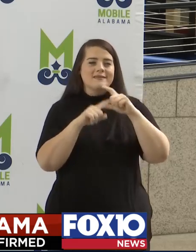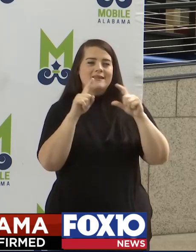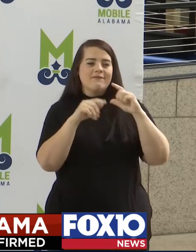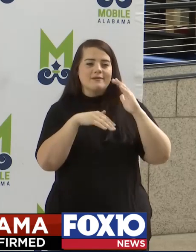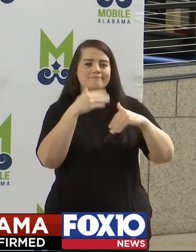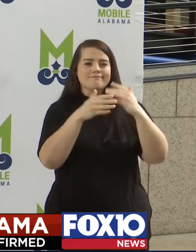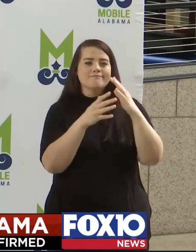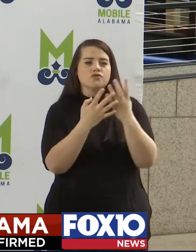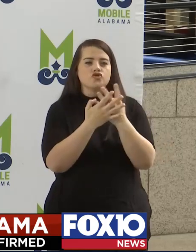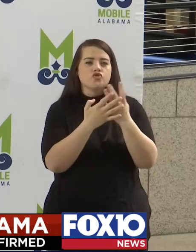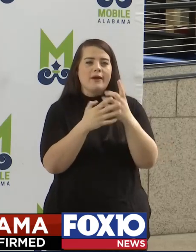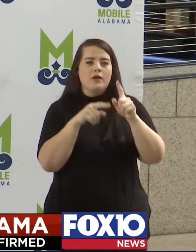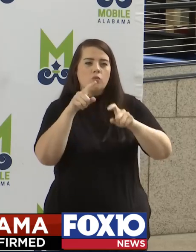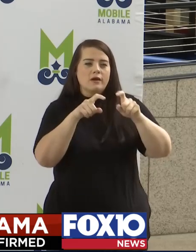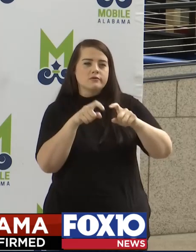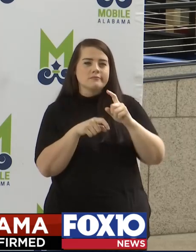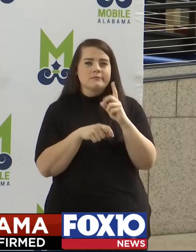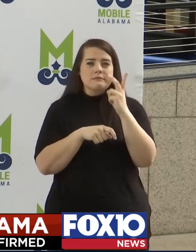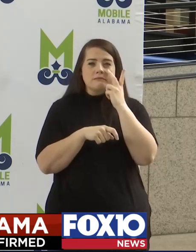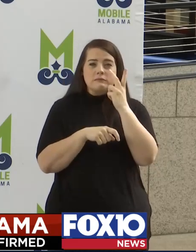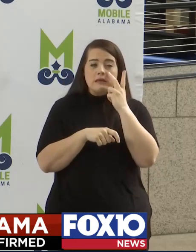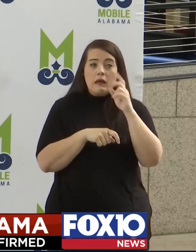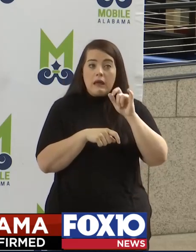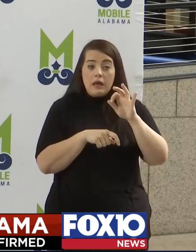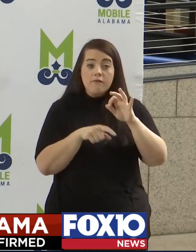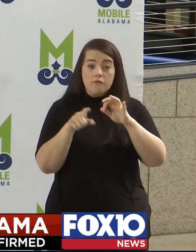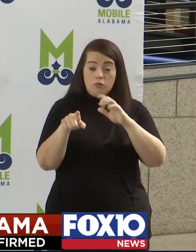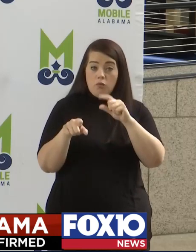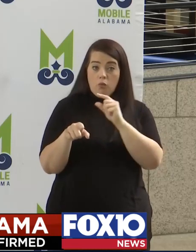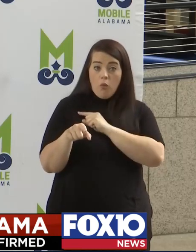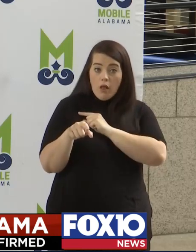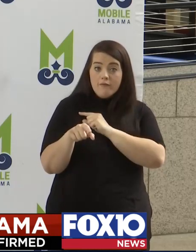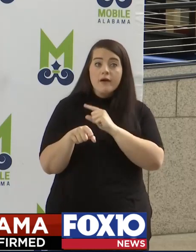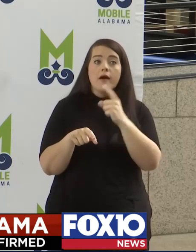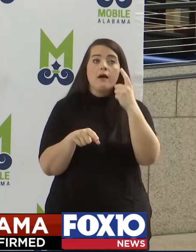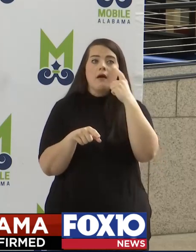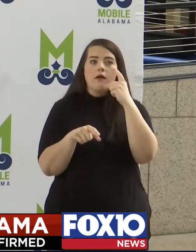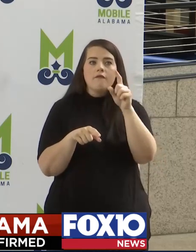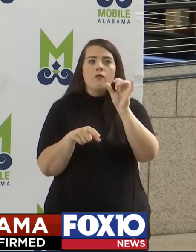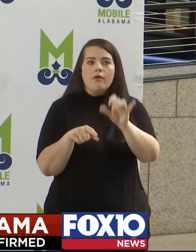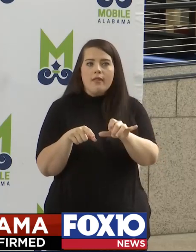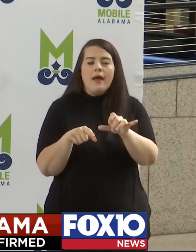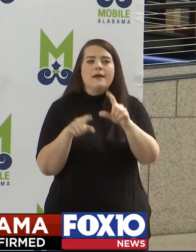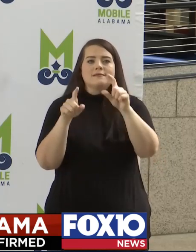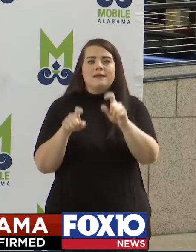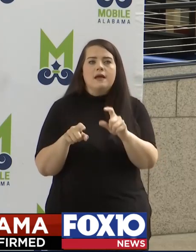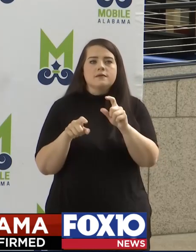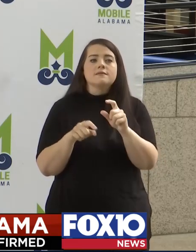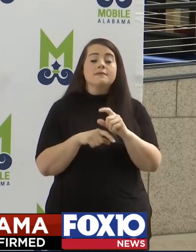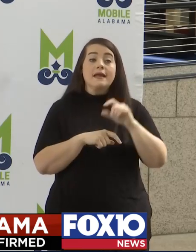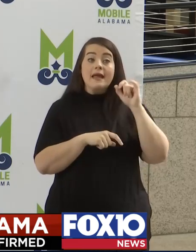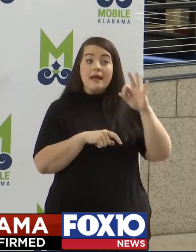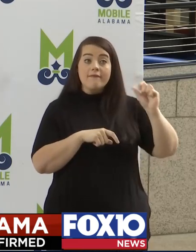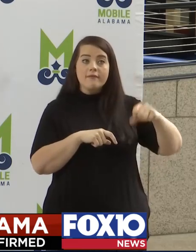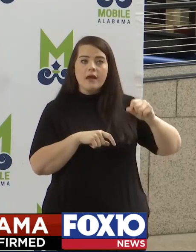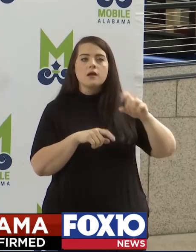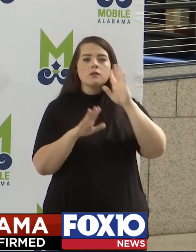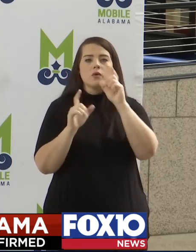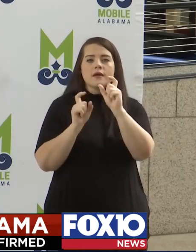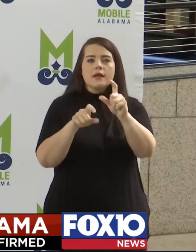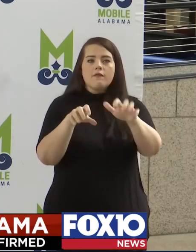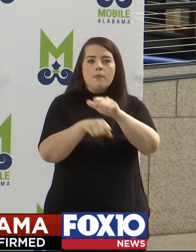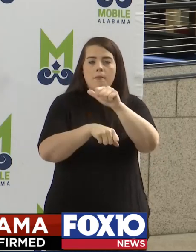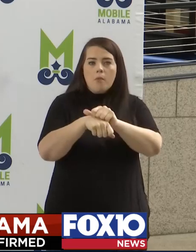screening questions to see if that person, if you would qualify for testing. And if so, you will be given an appointment